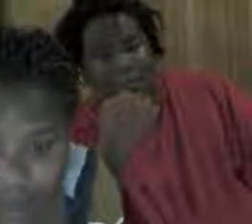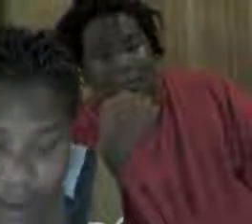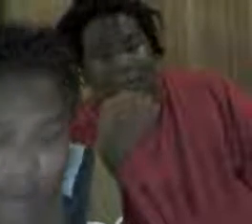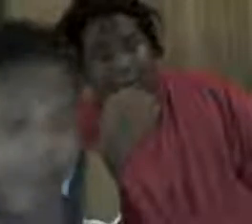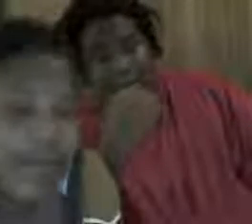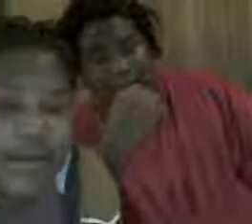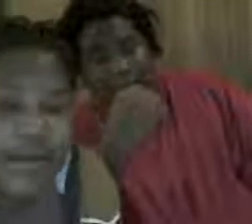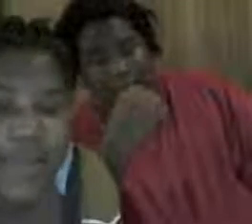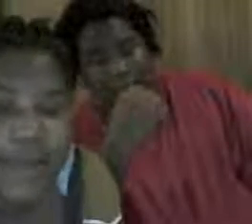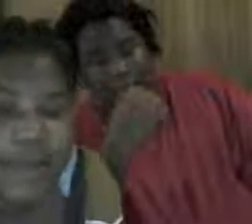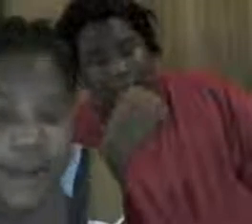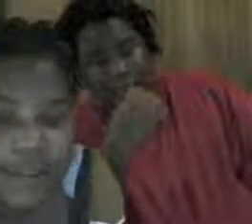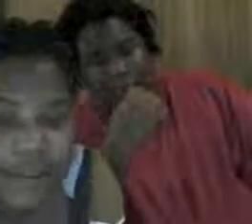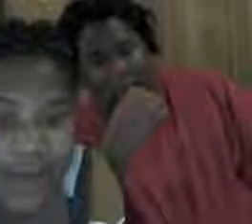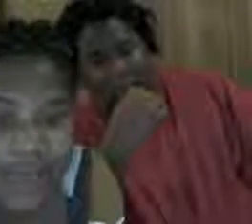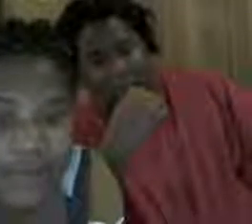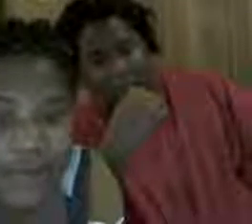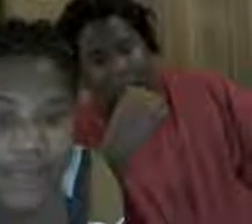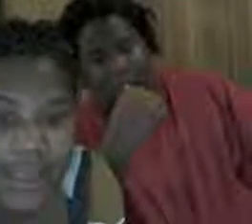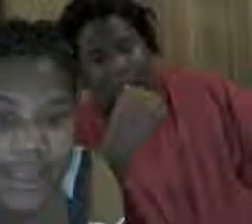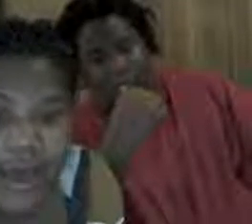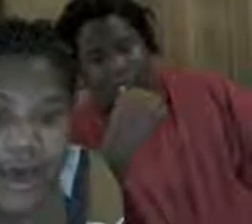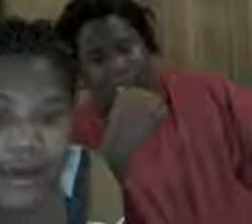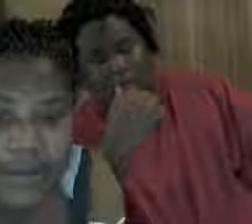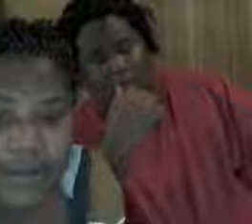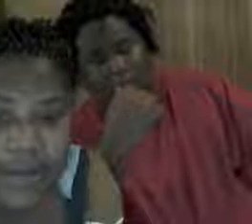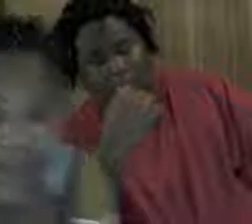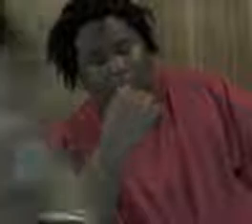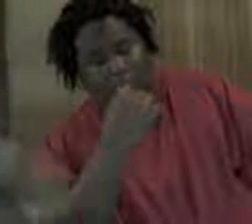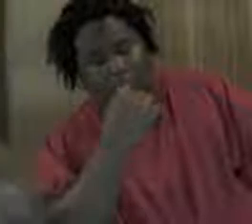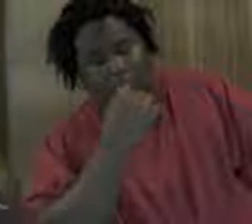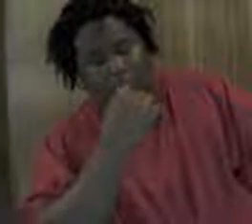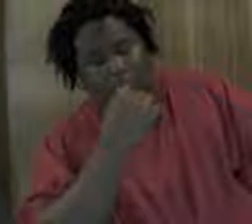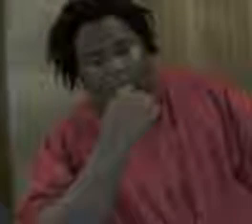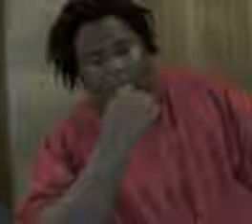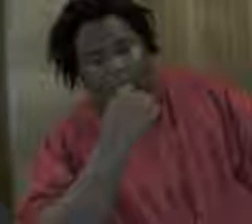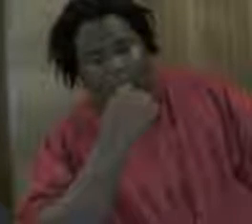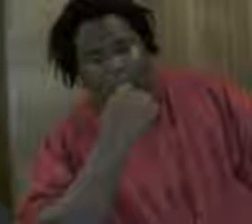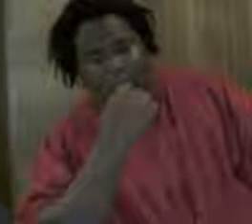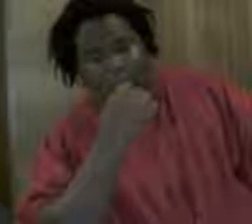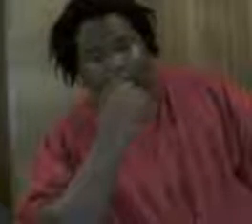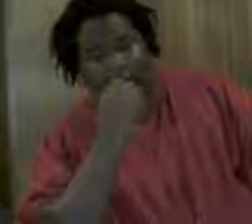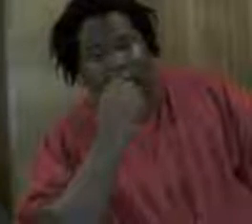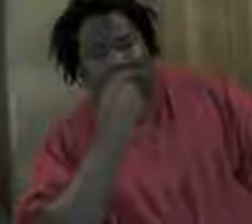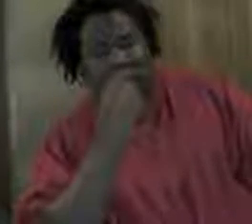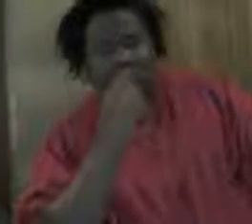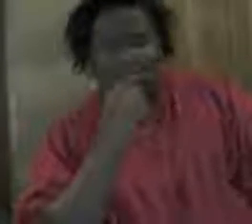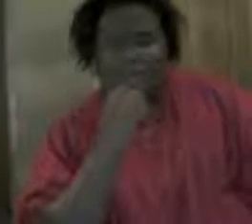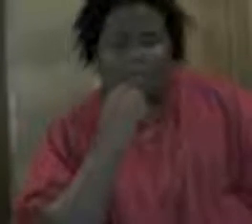but I'm going let him talk to you guys for a minute, and I'm going to be invisible, so go ahead Nigel, express what you have